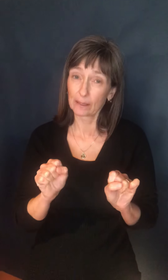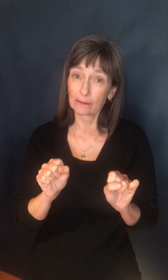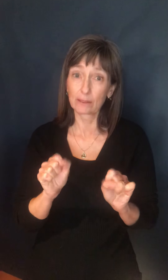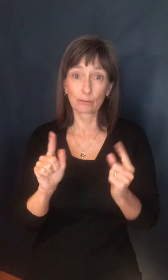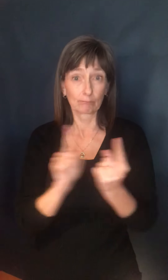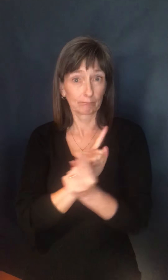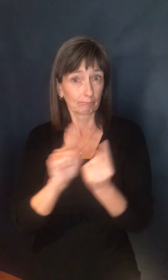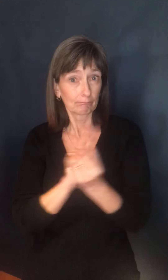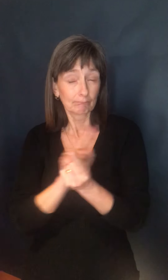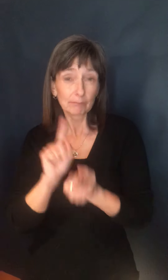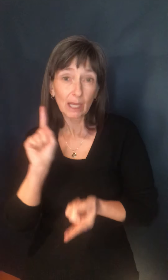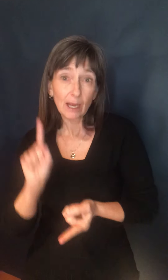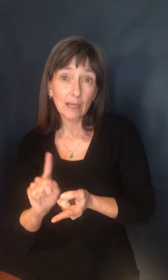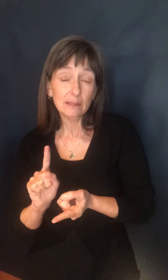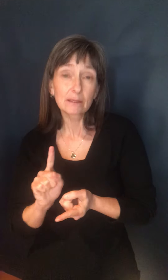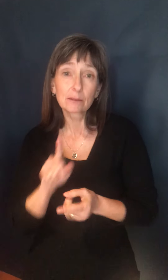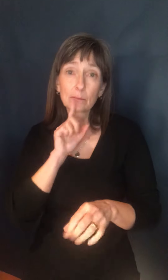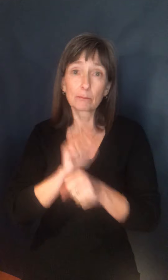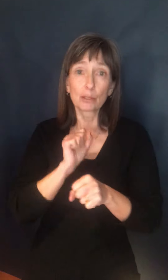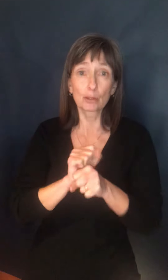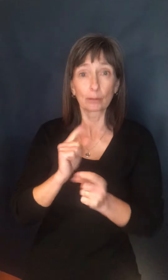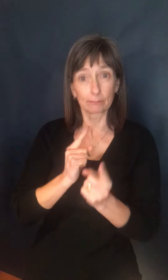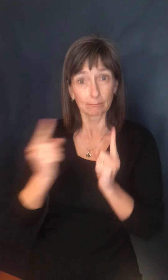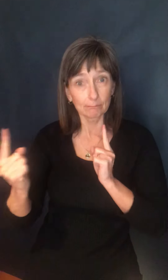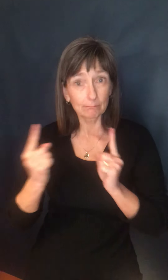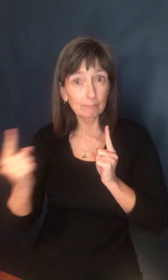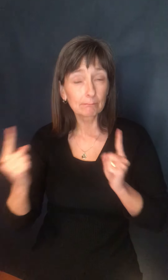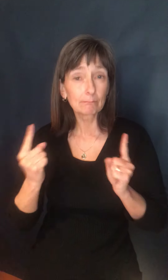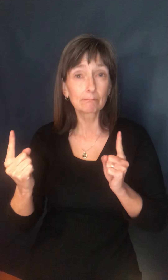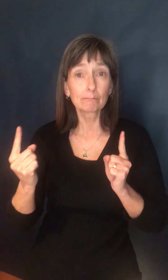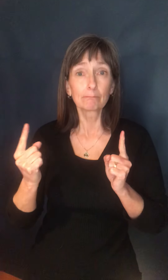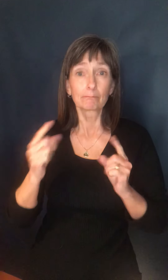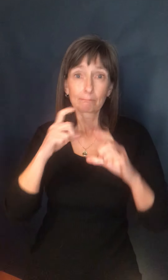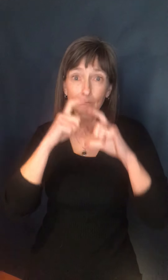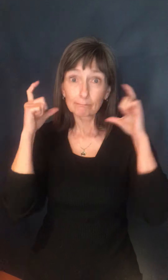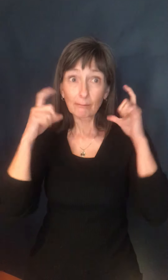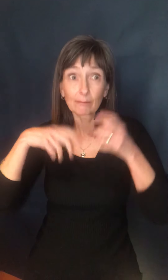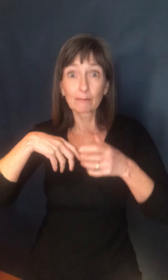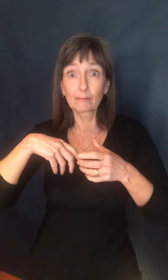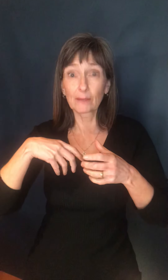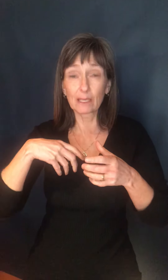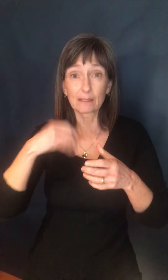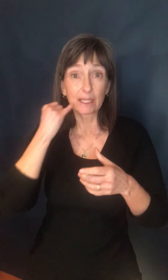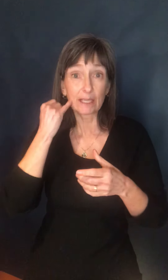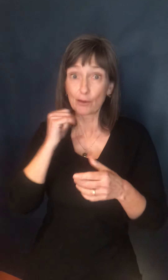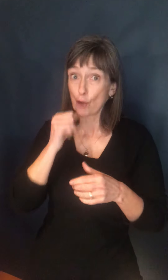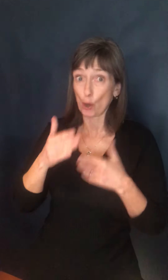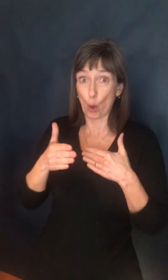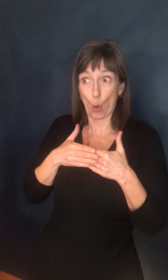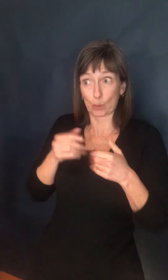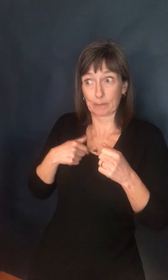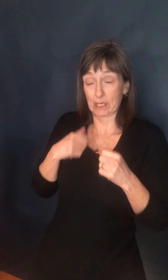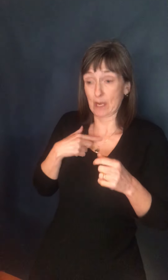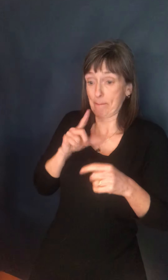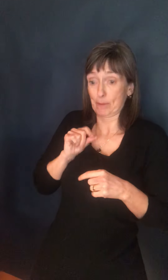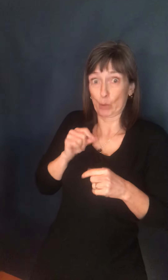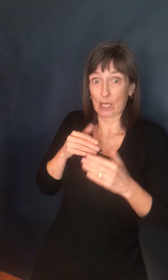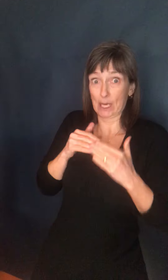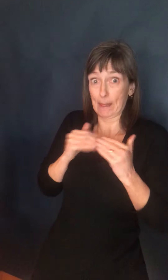measures of hand washing, distancing and wearing your mask when there are others outside of your close contacts. Each day without COVID